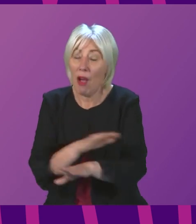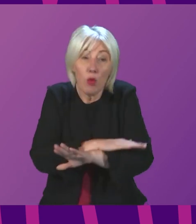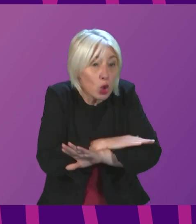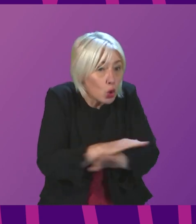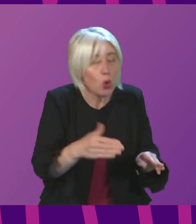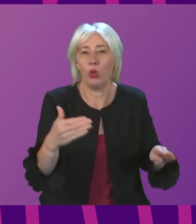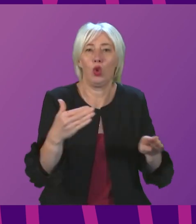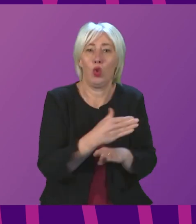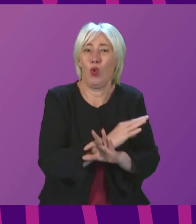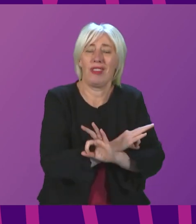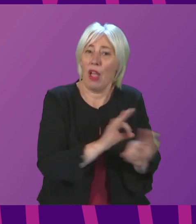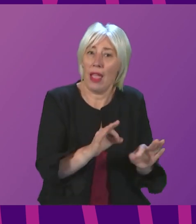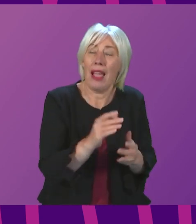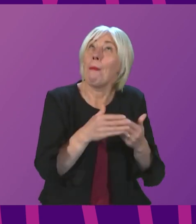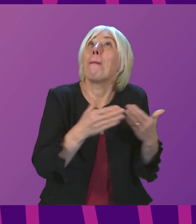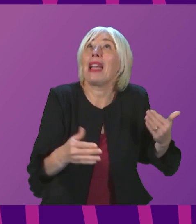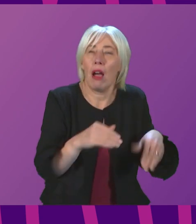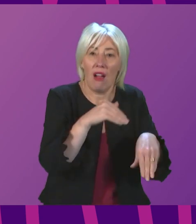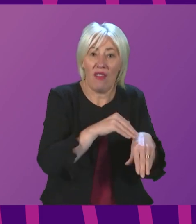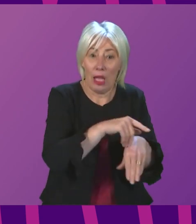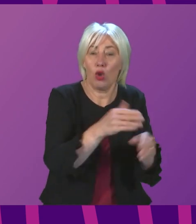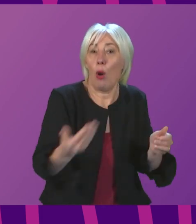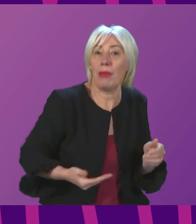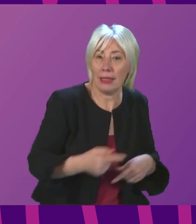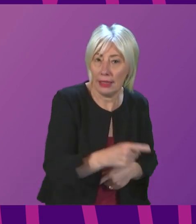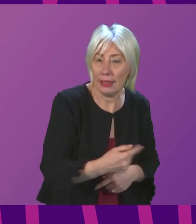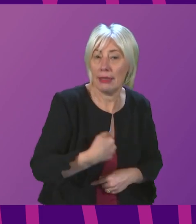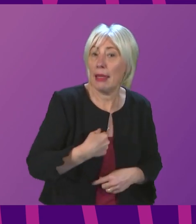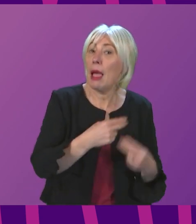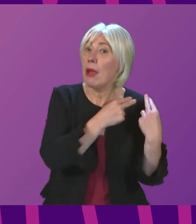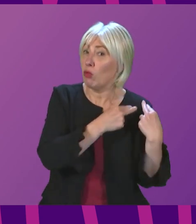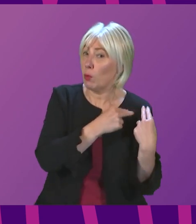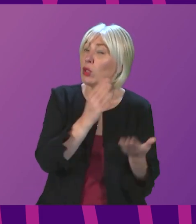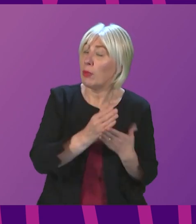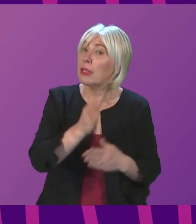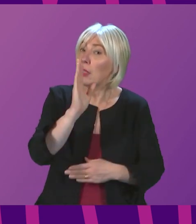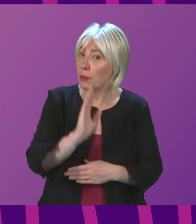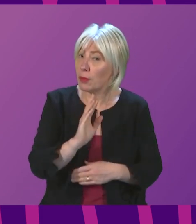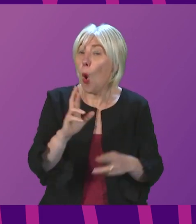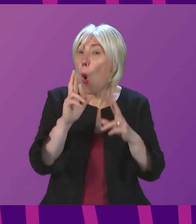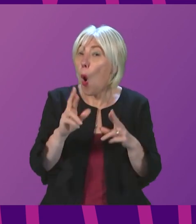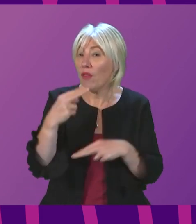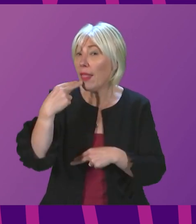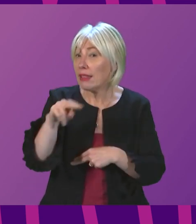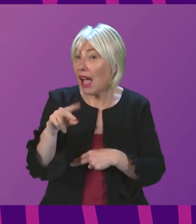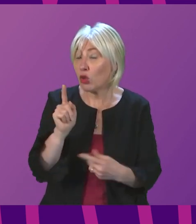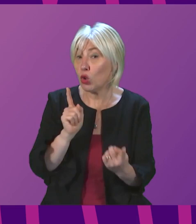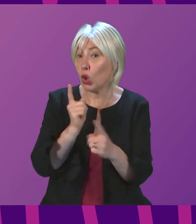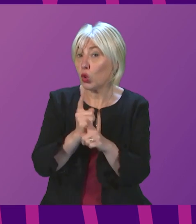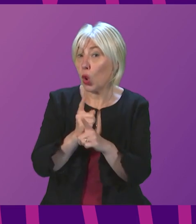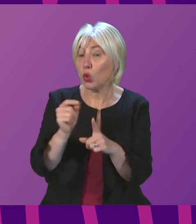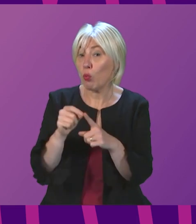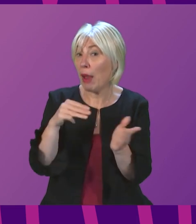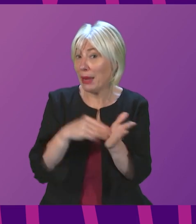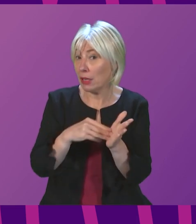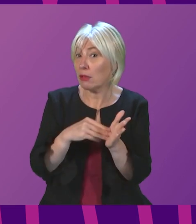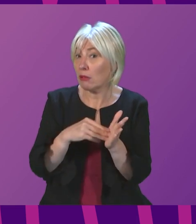bigger implications for businesses. I take my responsibilities really seriously. I hope to speak to the Prime Minister this afternoon, if he makes himself available,